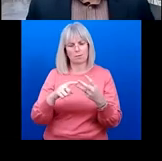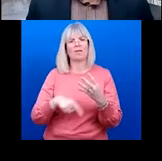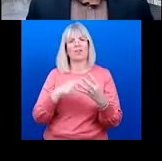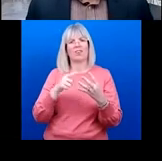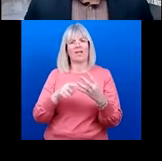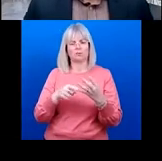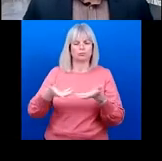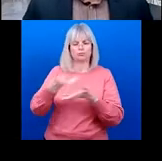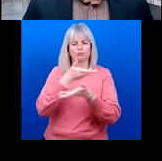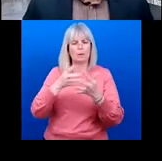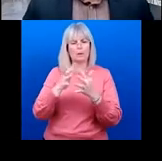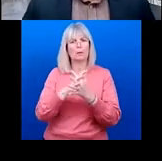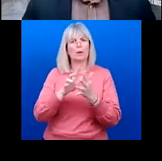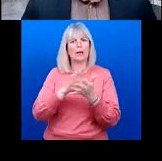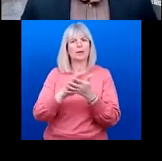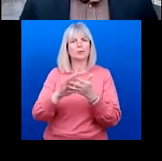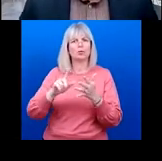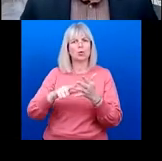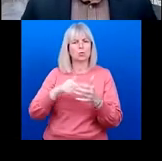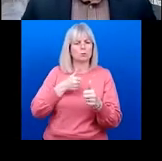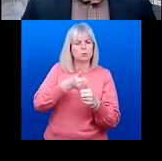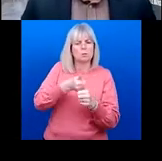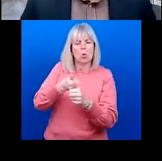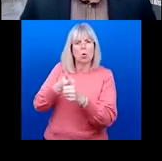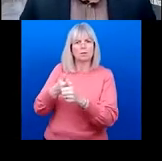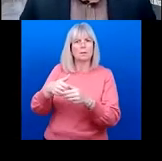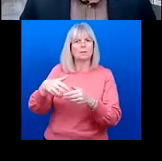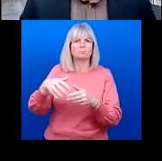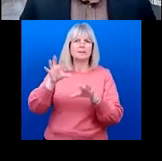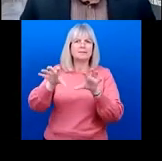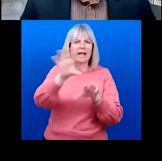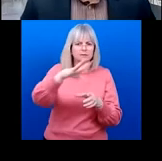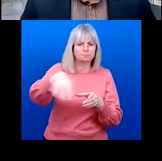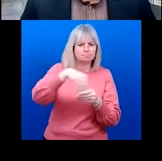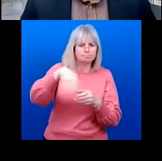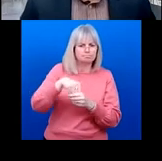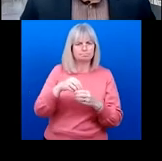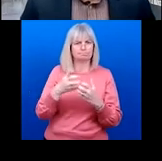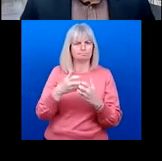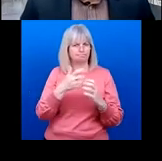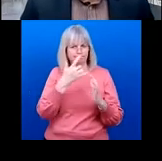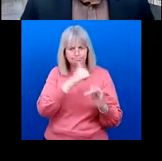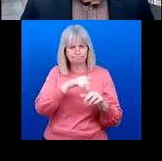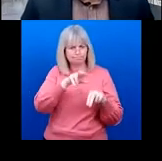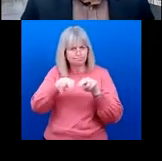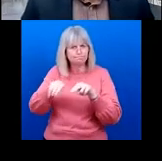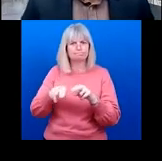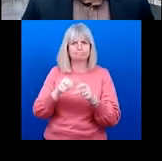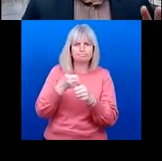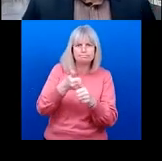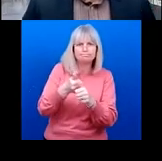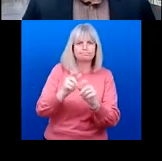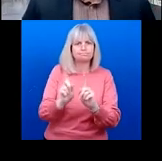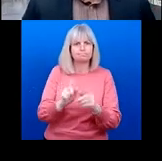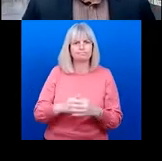doing to support member states in strengthening eye care within health systems. Alakos So let's start with point one and